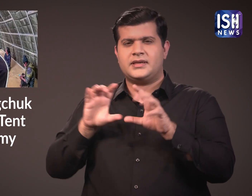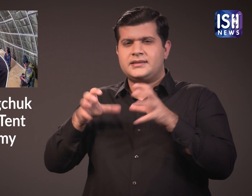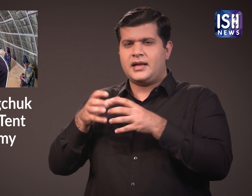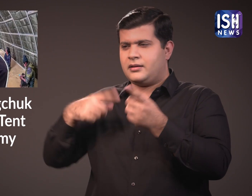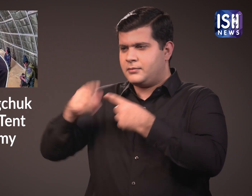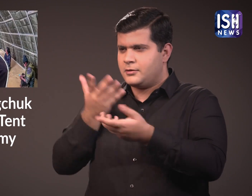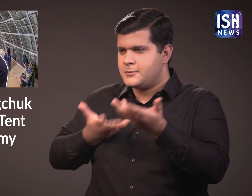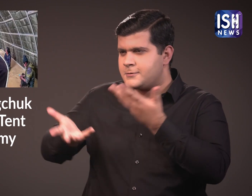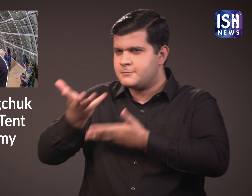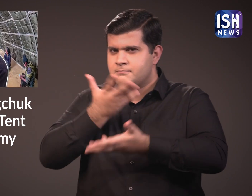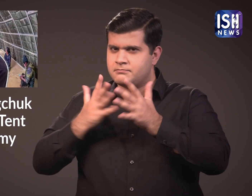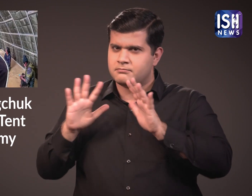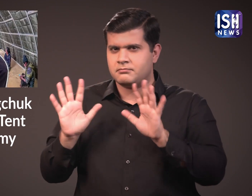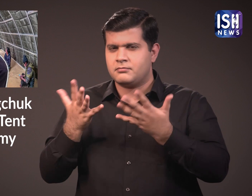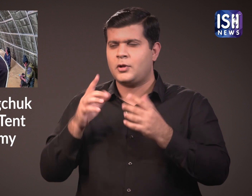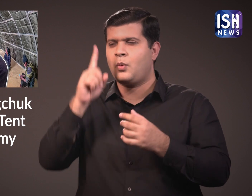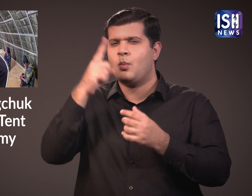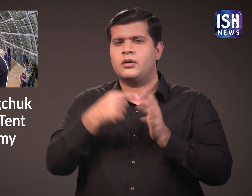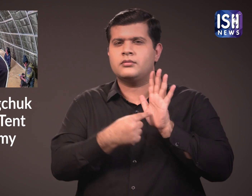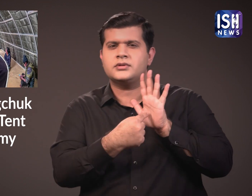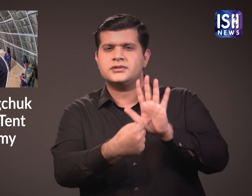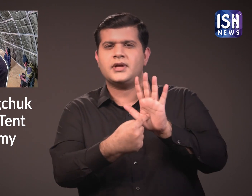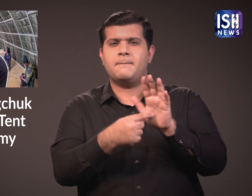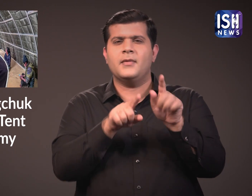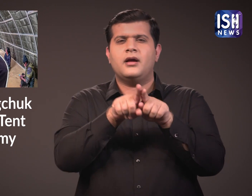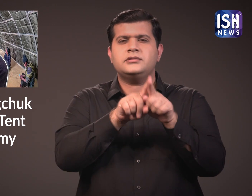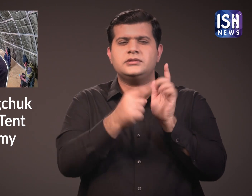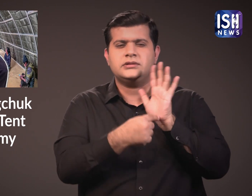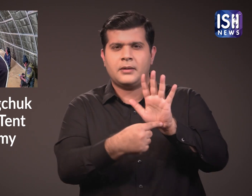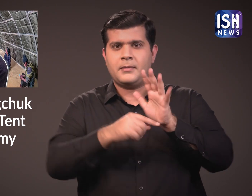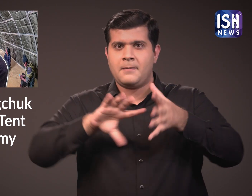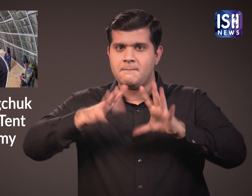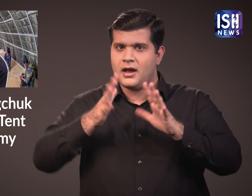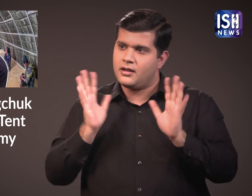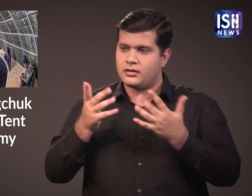Sonam said that he and his team developed a prototype of the unique tent.